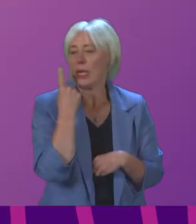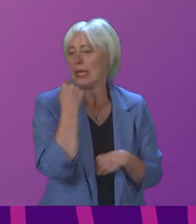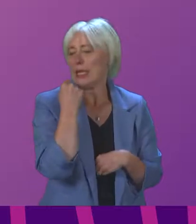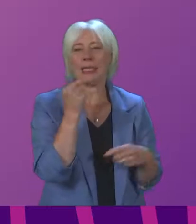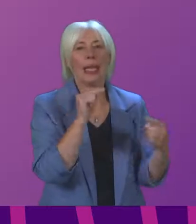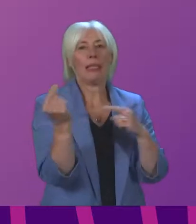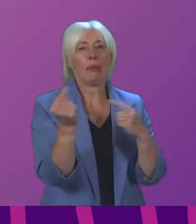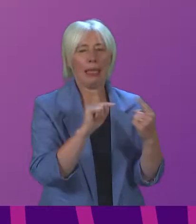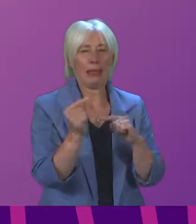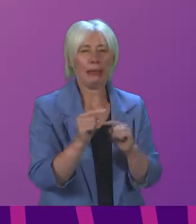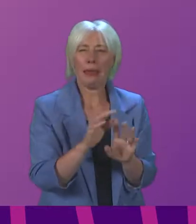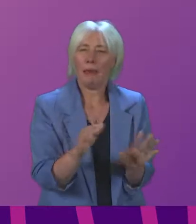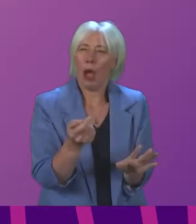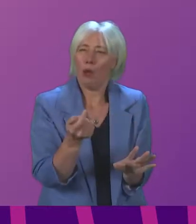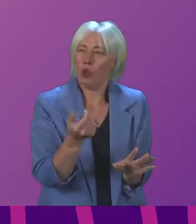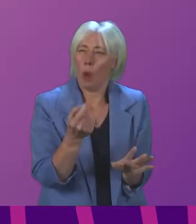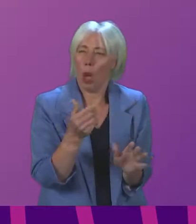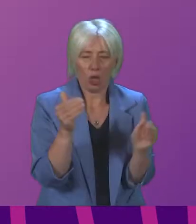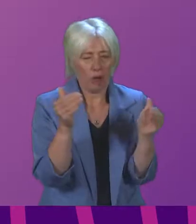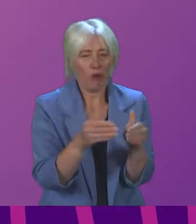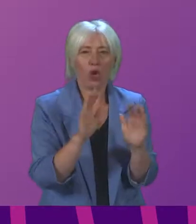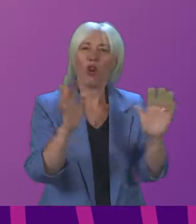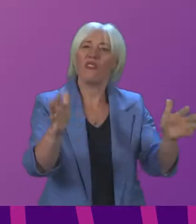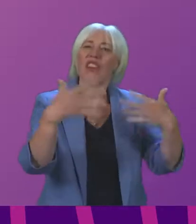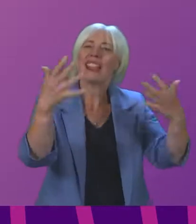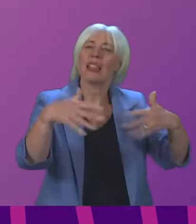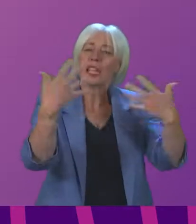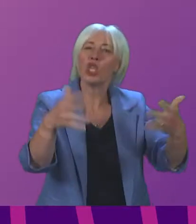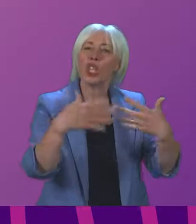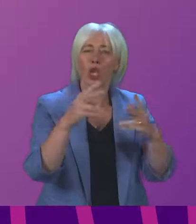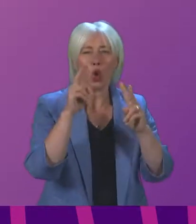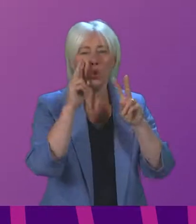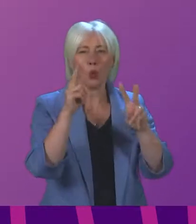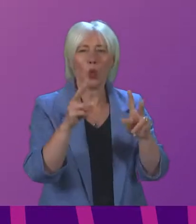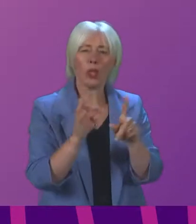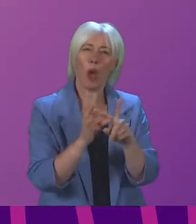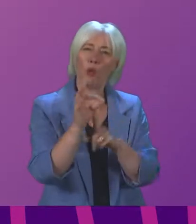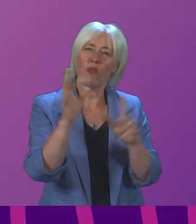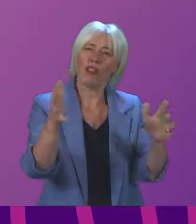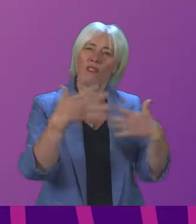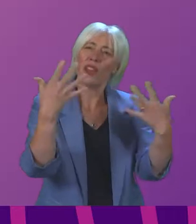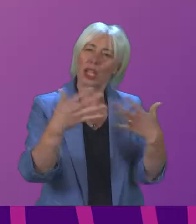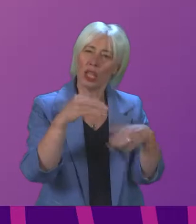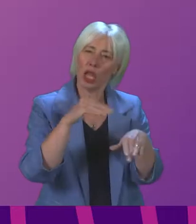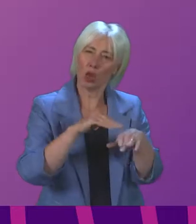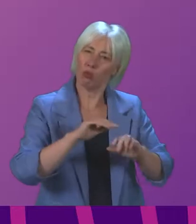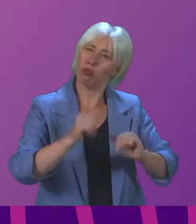yesterday, prior to that, not much of the focus had been on ventilation to date. So we looked at how improving ventilation could be an effective